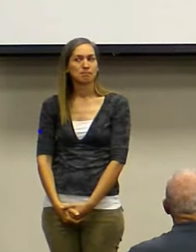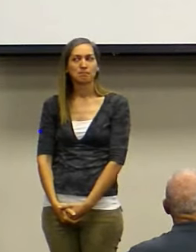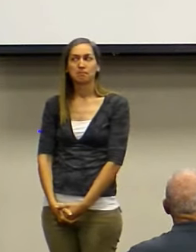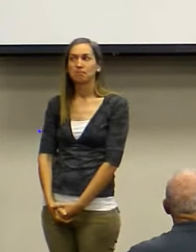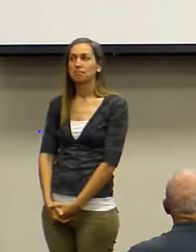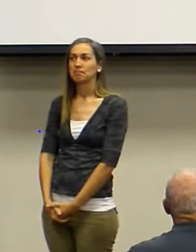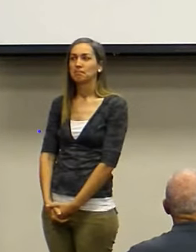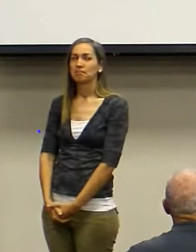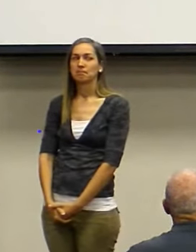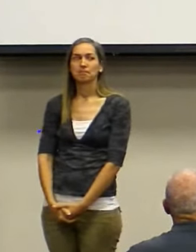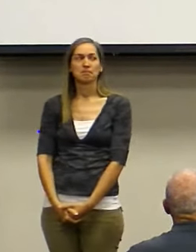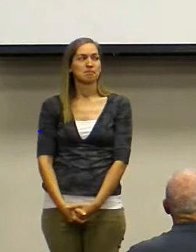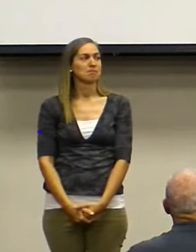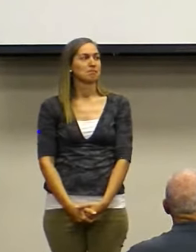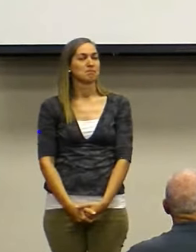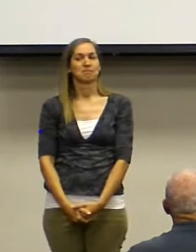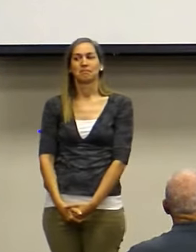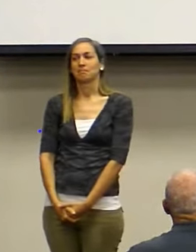Wow.